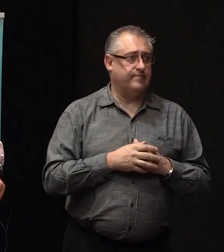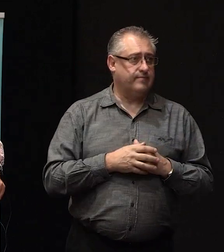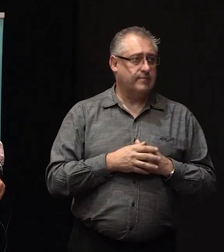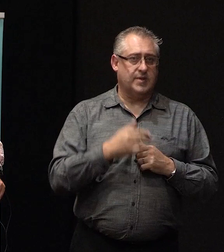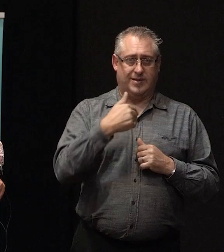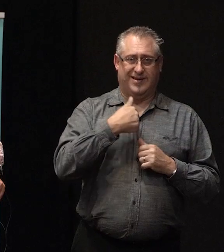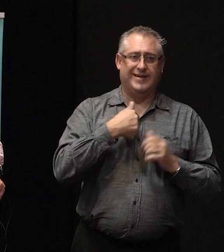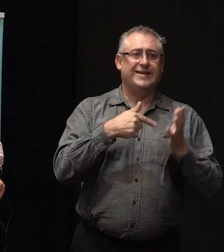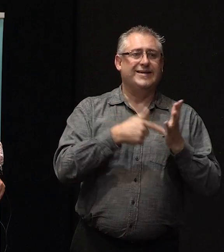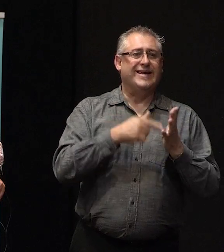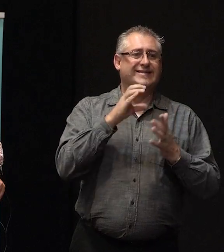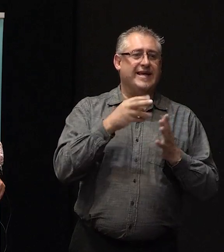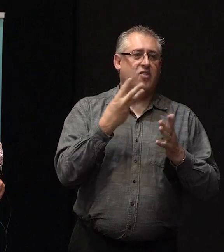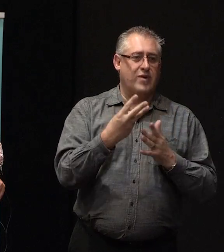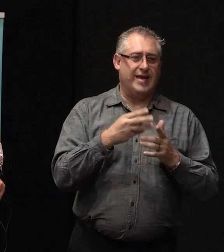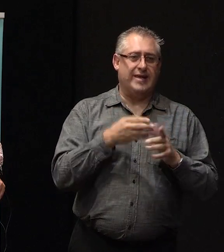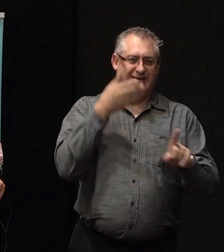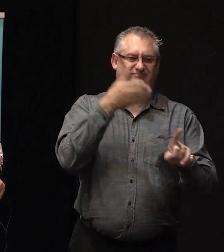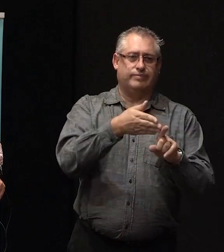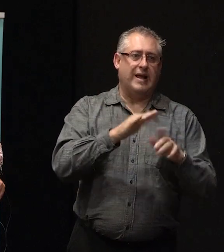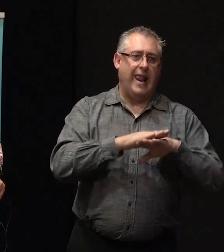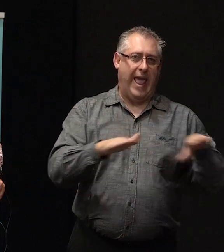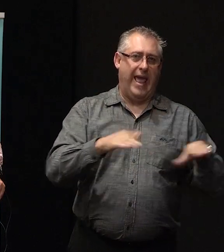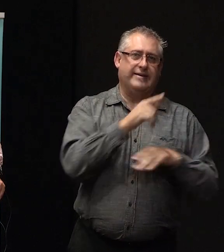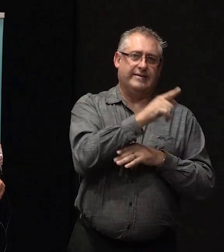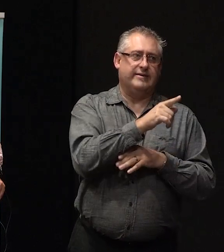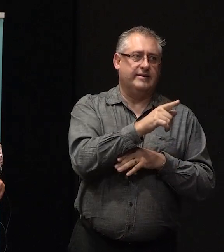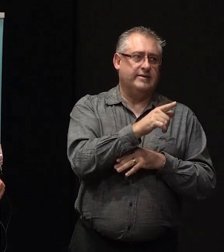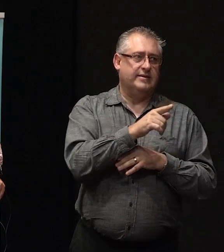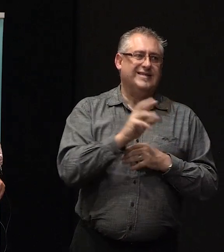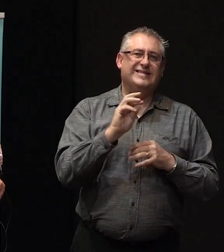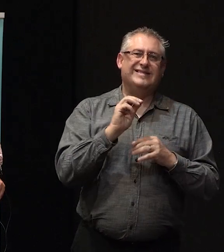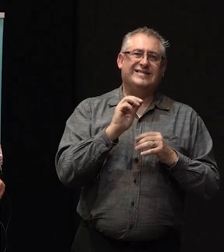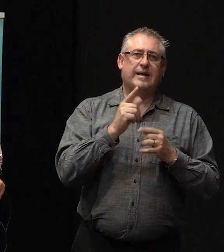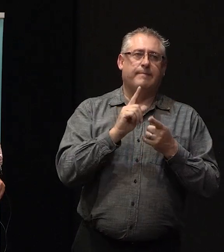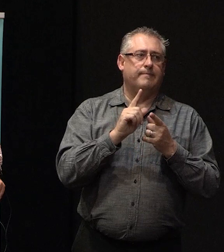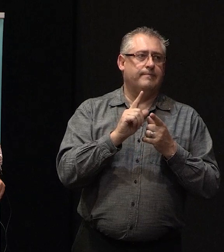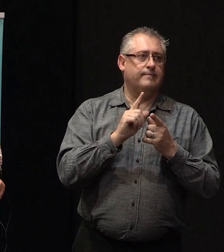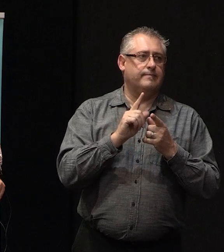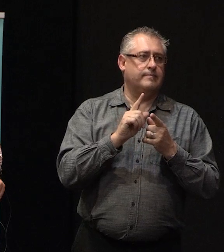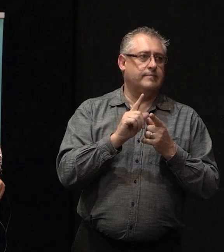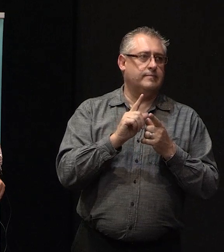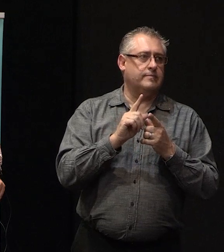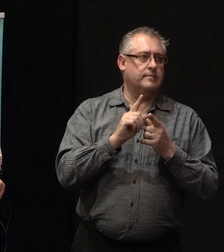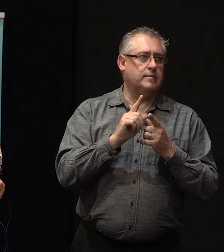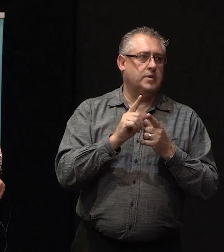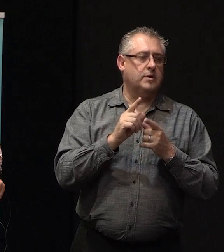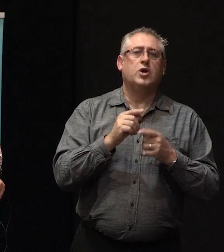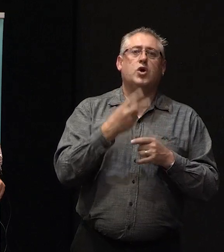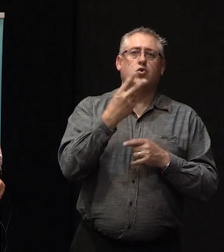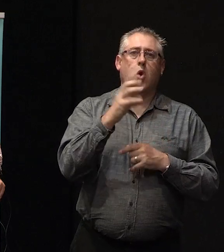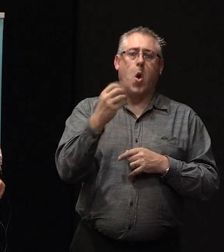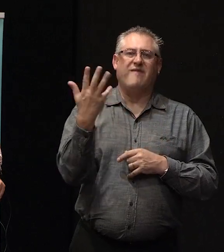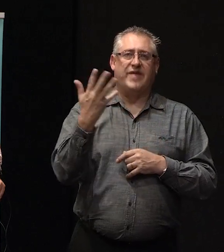TC3 designated land, which has been a time settlement on repairs to 2015.